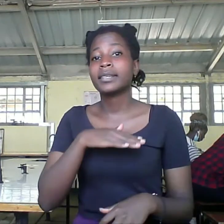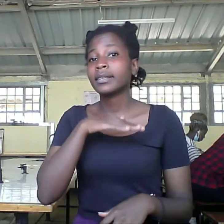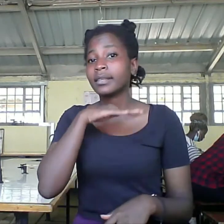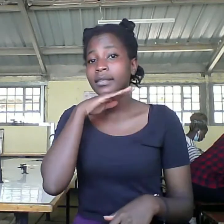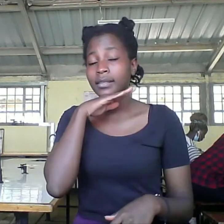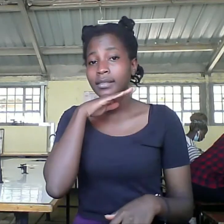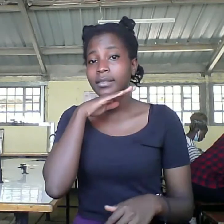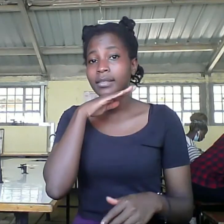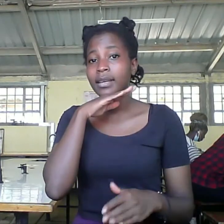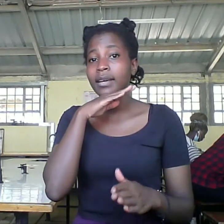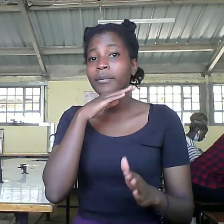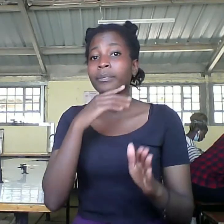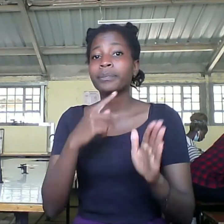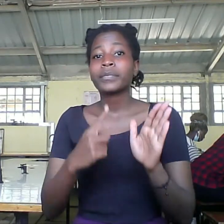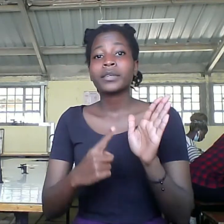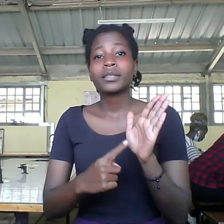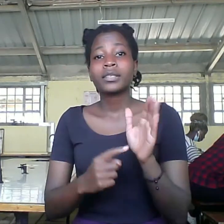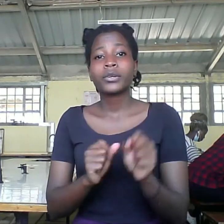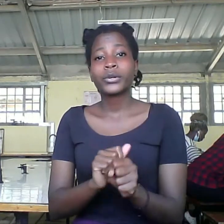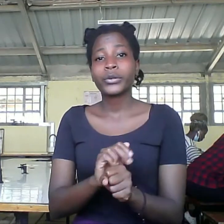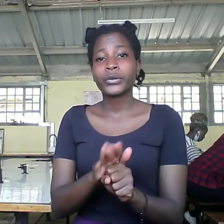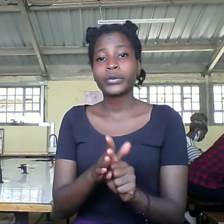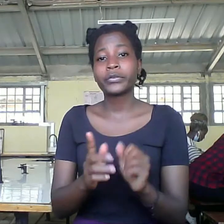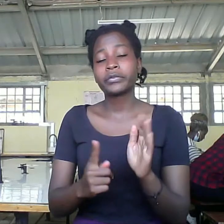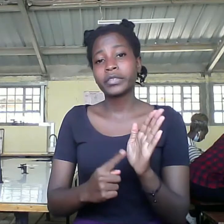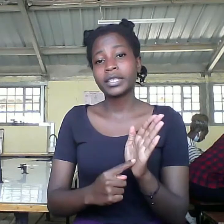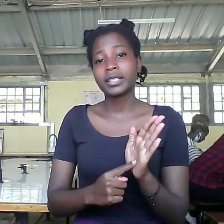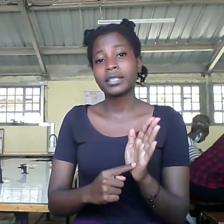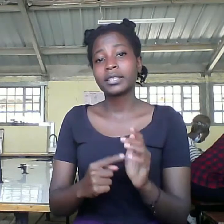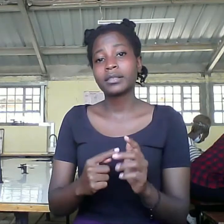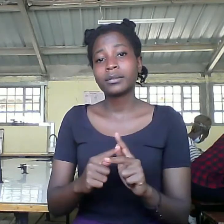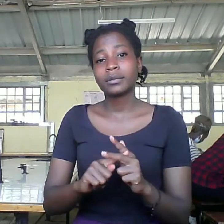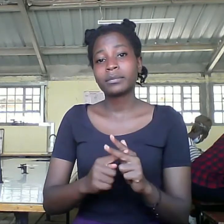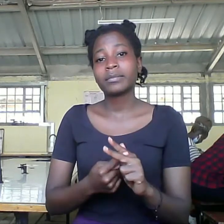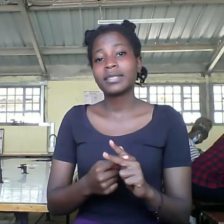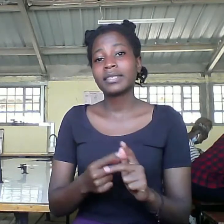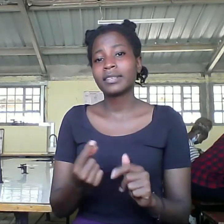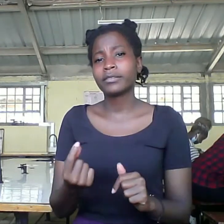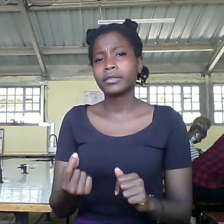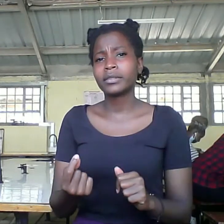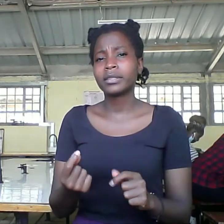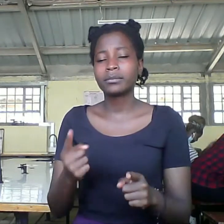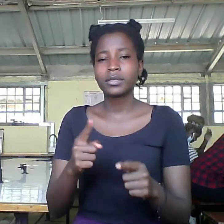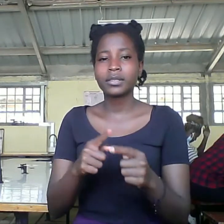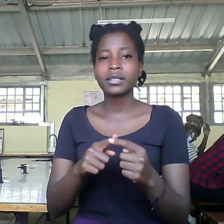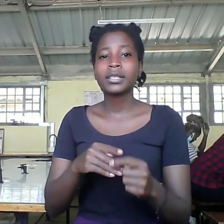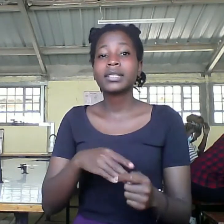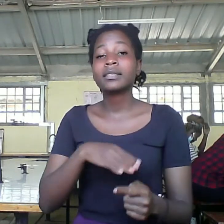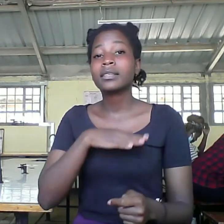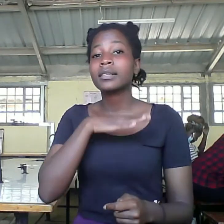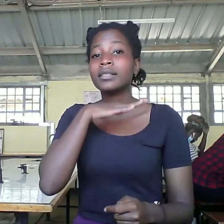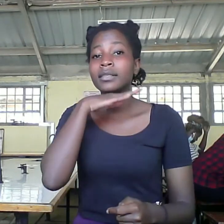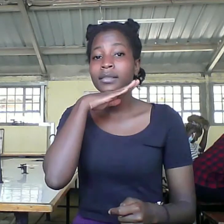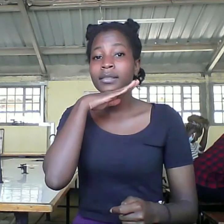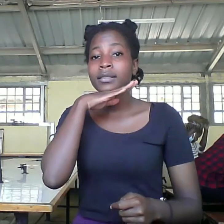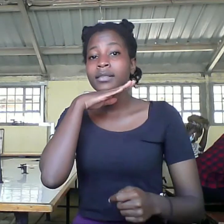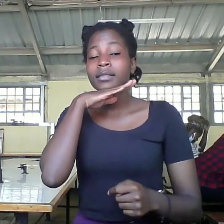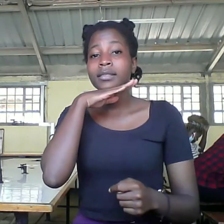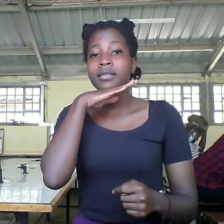It is transmitted when people breathe in air contaminated by droplets of small airborne particles.